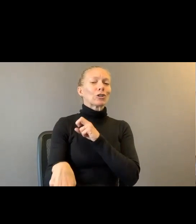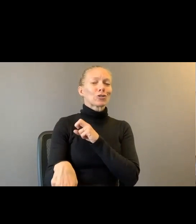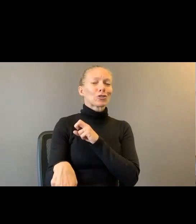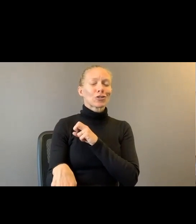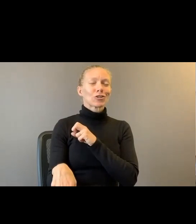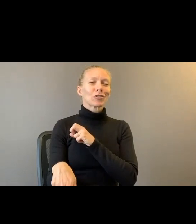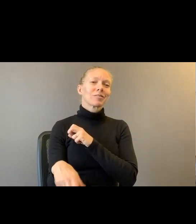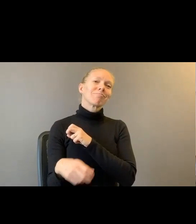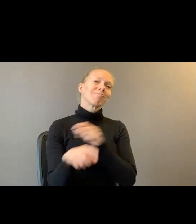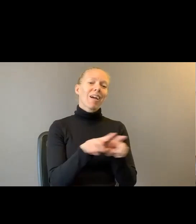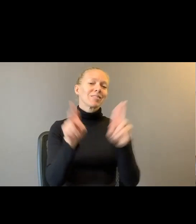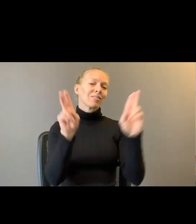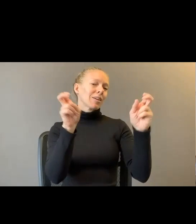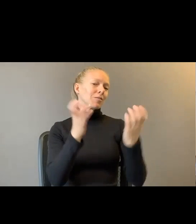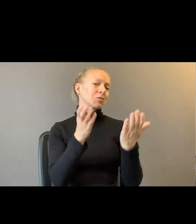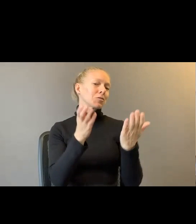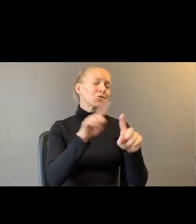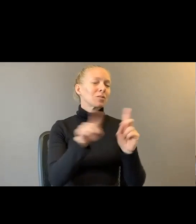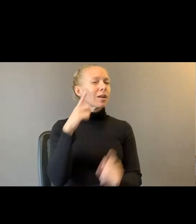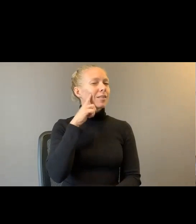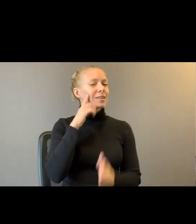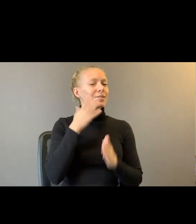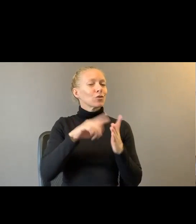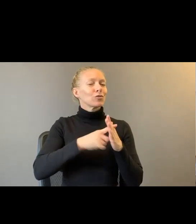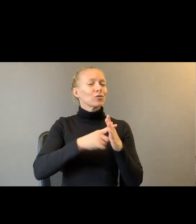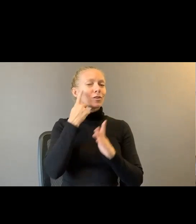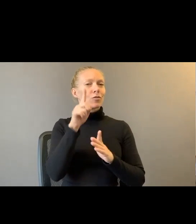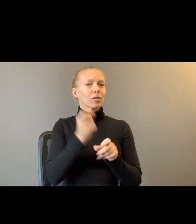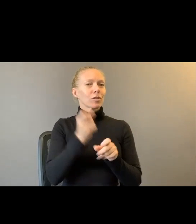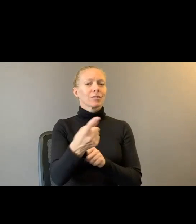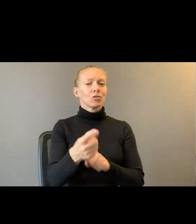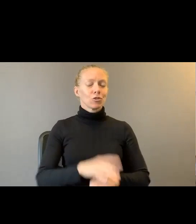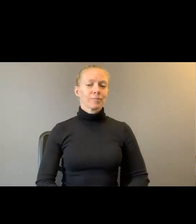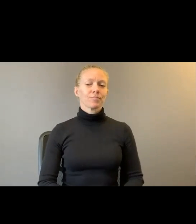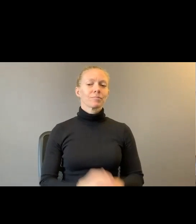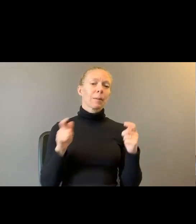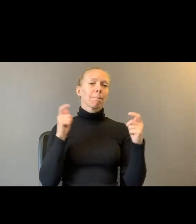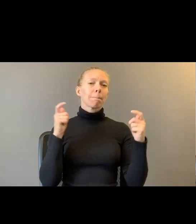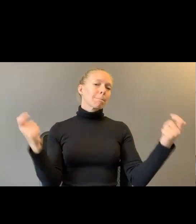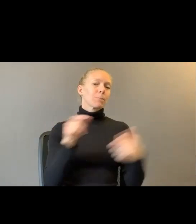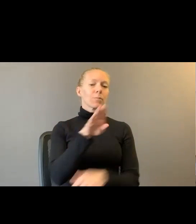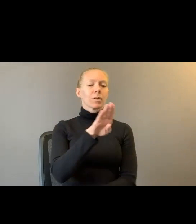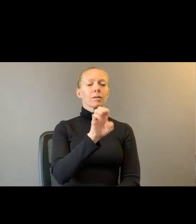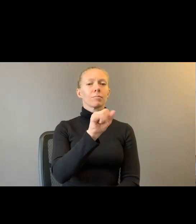good poem to send us off into the new year. Big Bessie throws her son into the street.